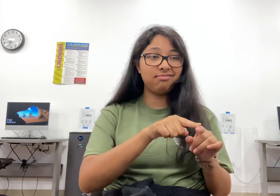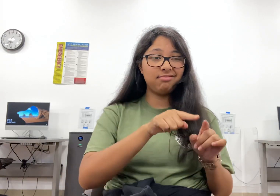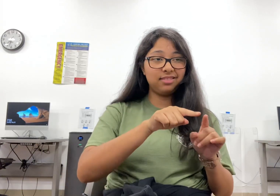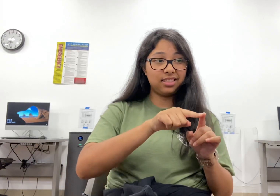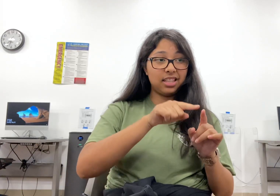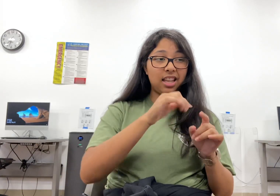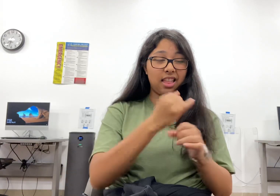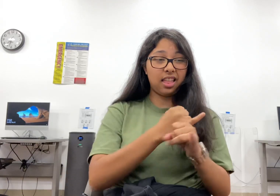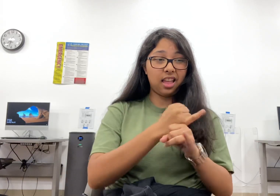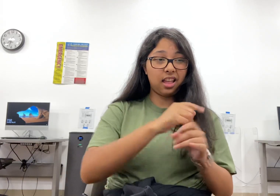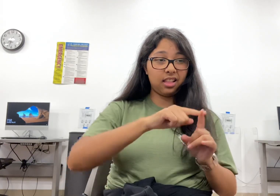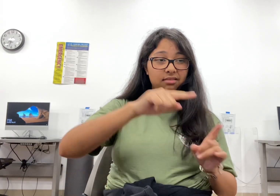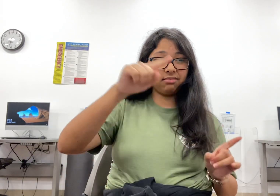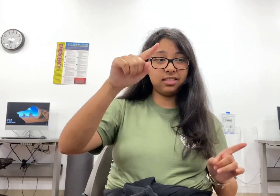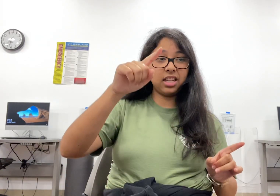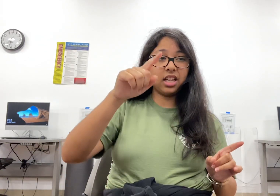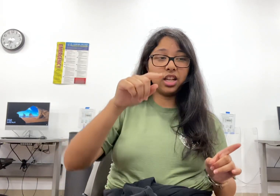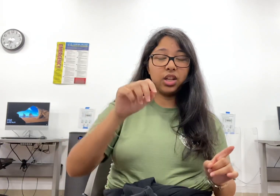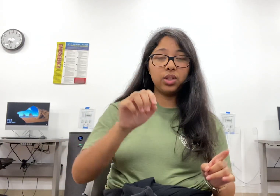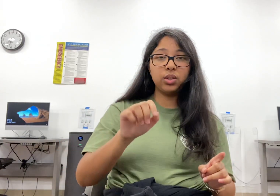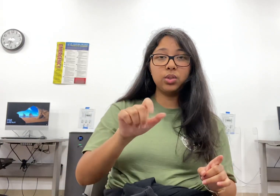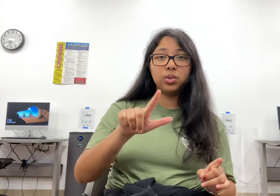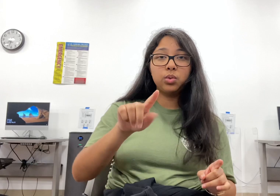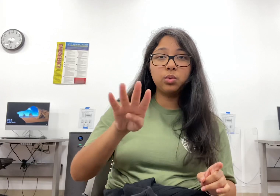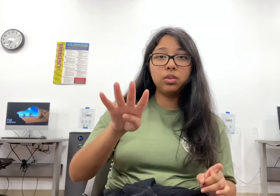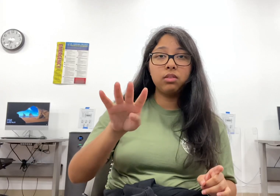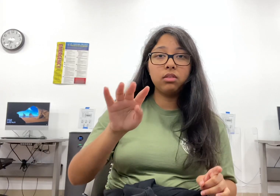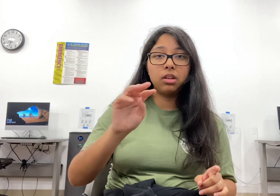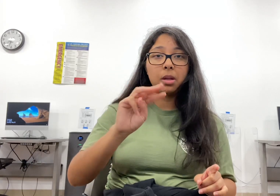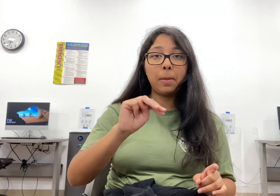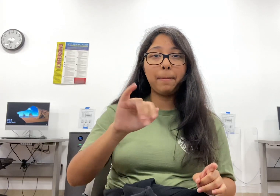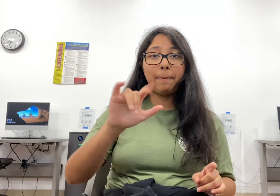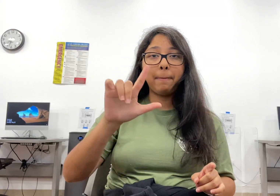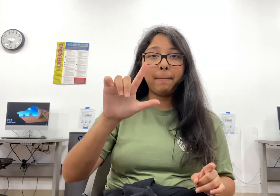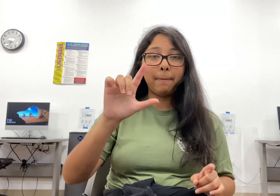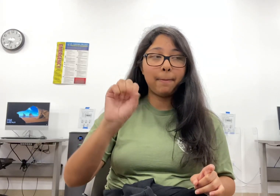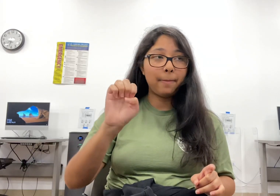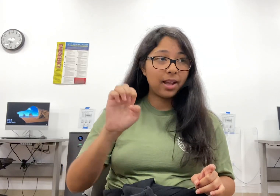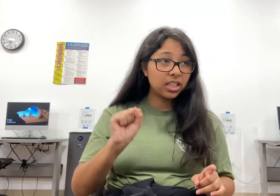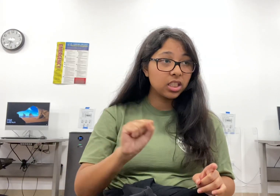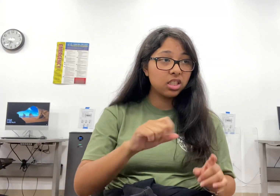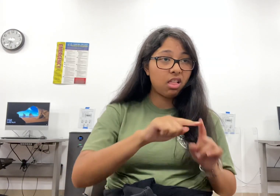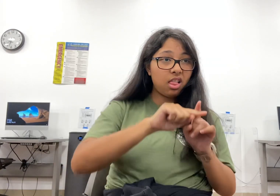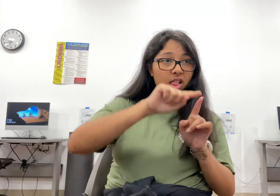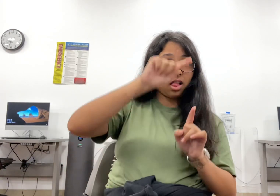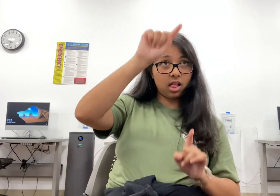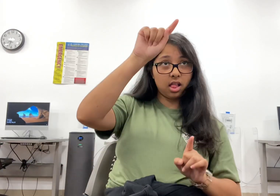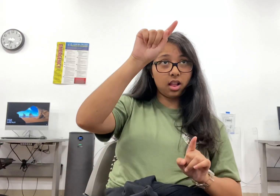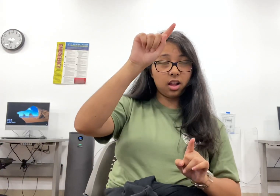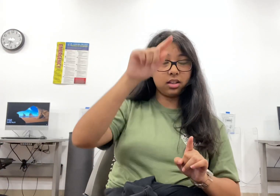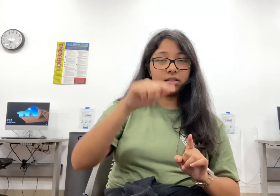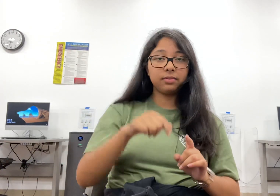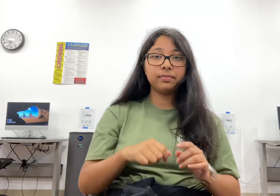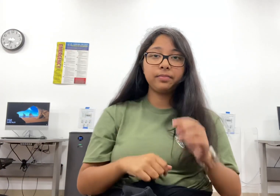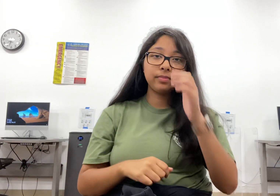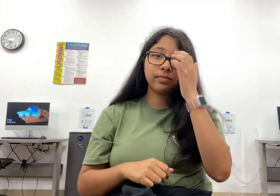approximately six miles from the westernmost end